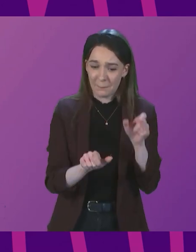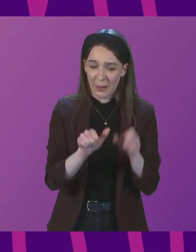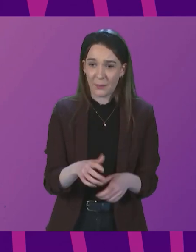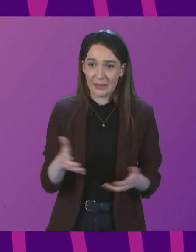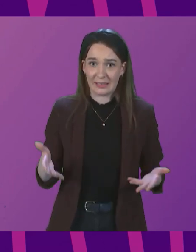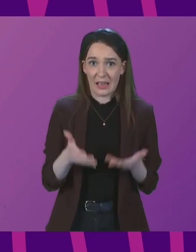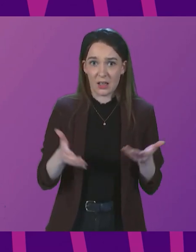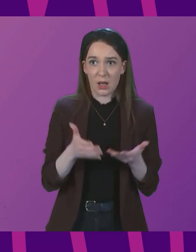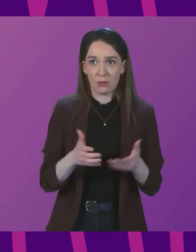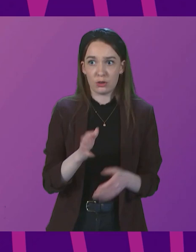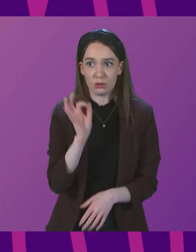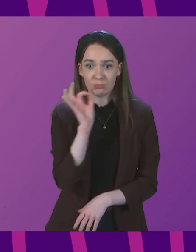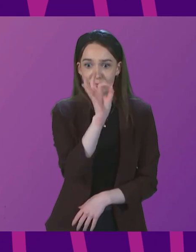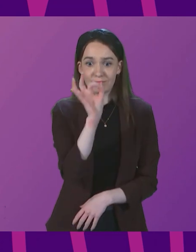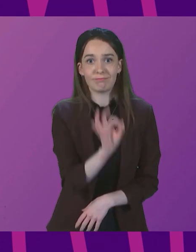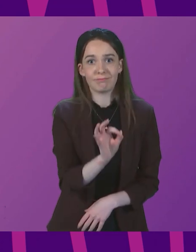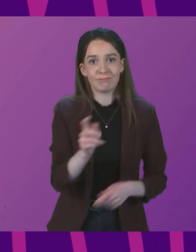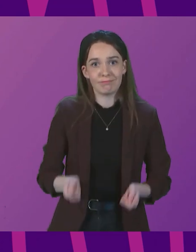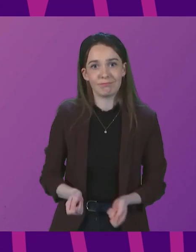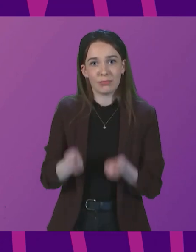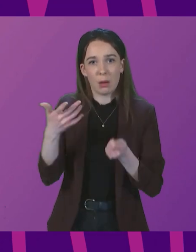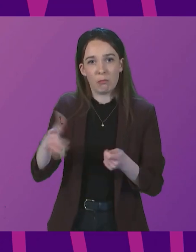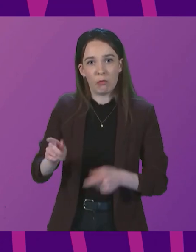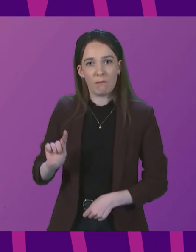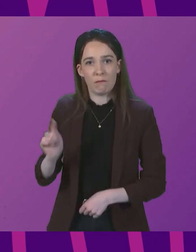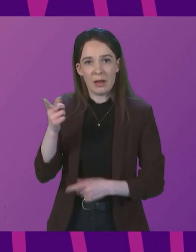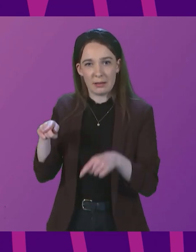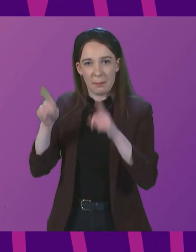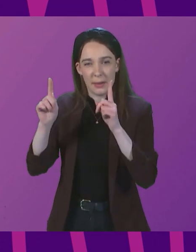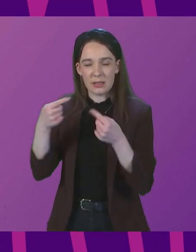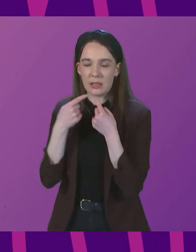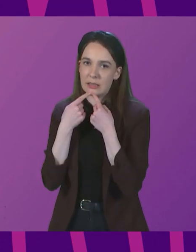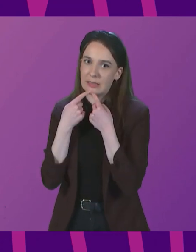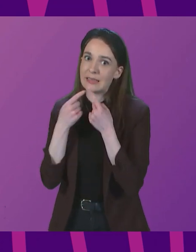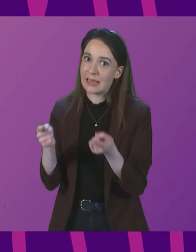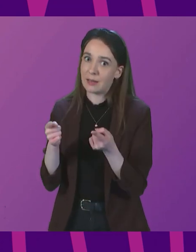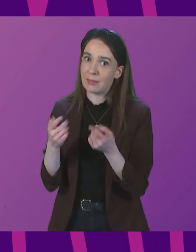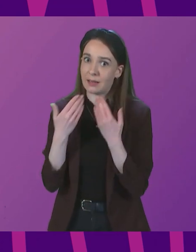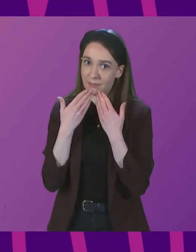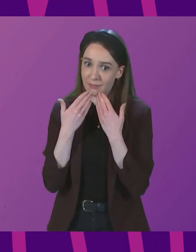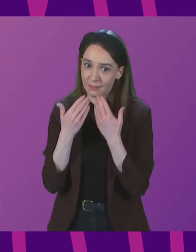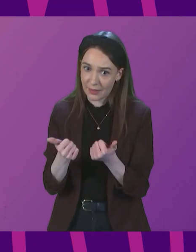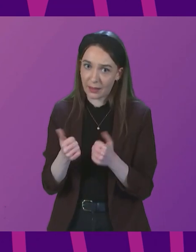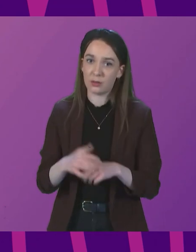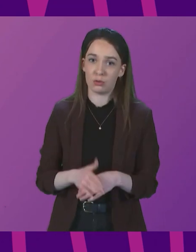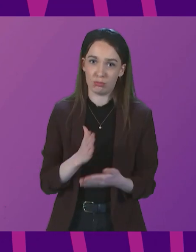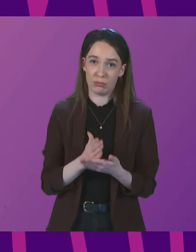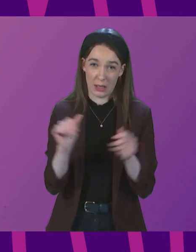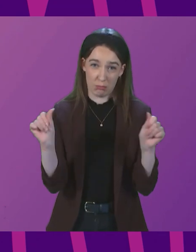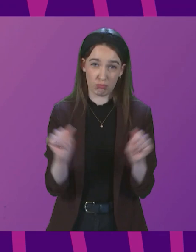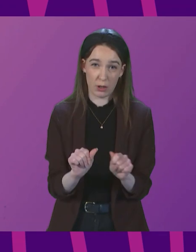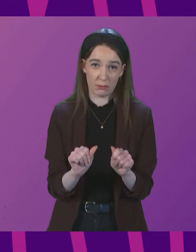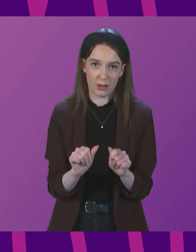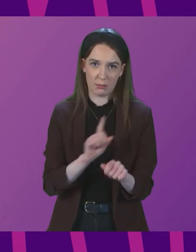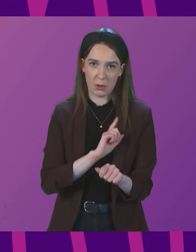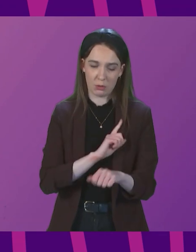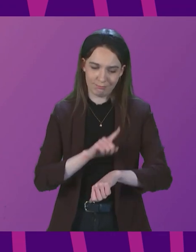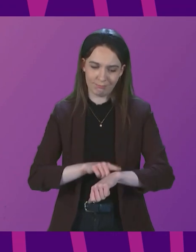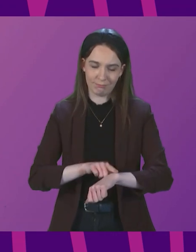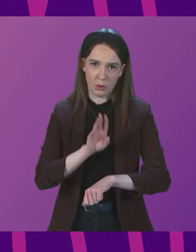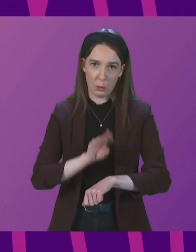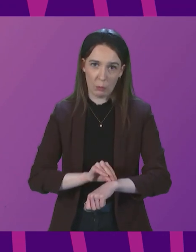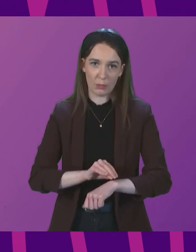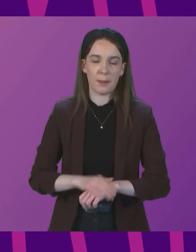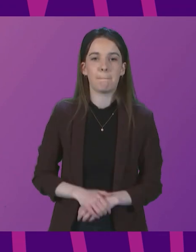raised by the First Minister in her statement? Thank you. First Minister, very briefly, because we're very tight for time.